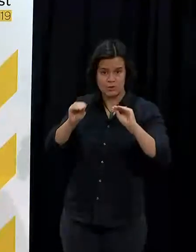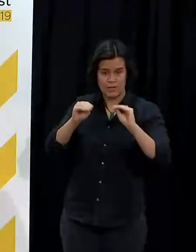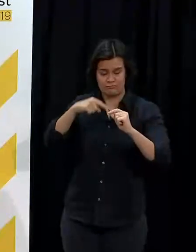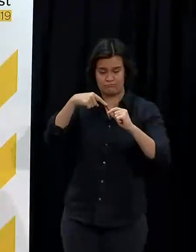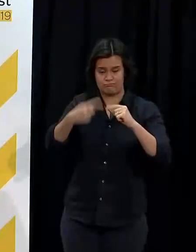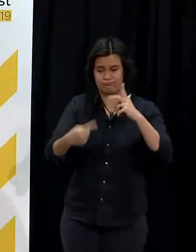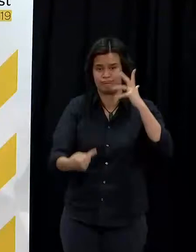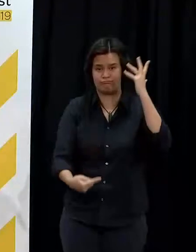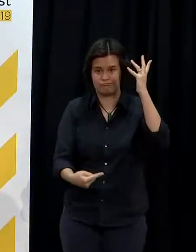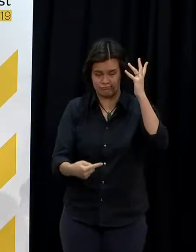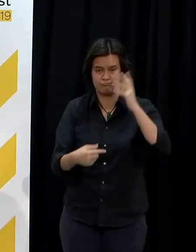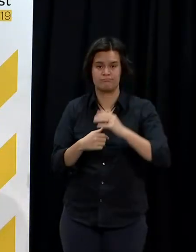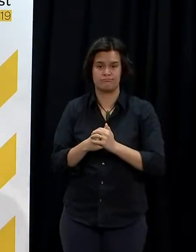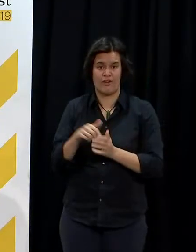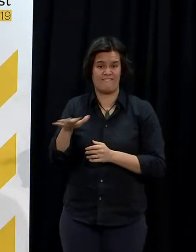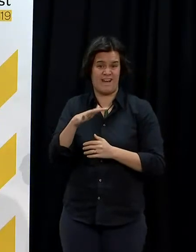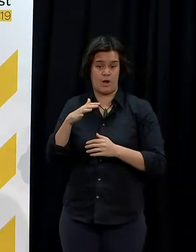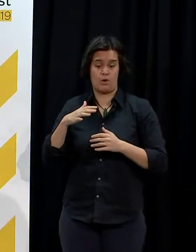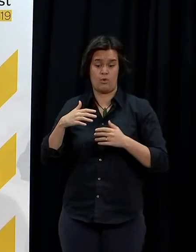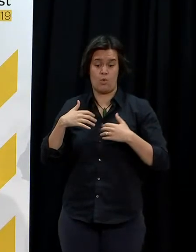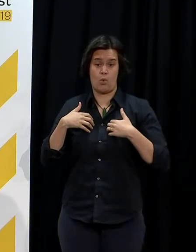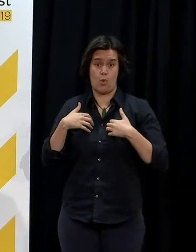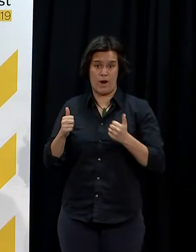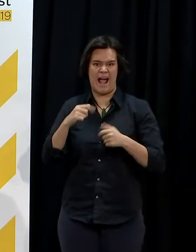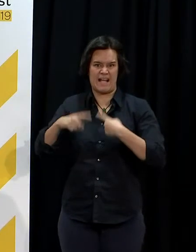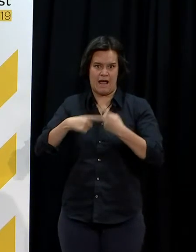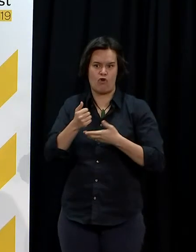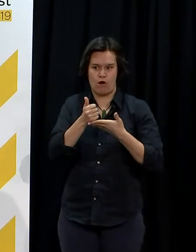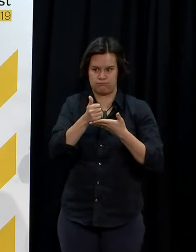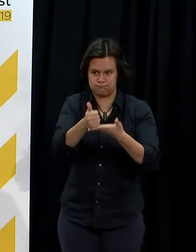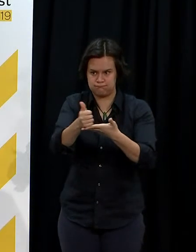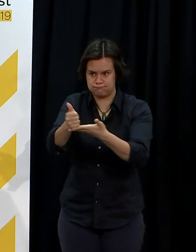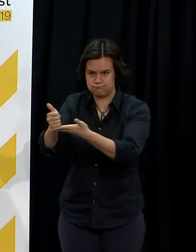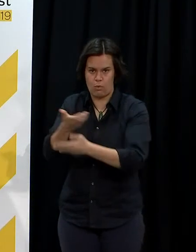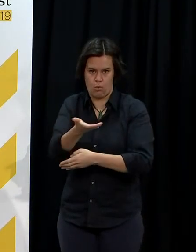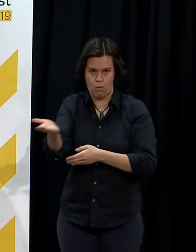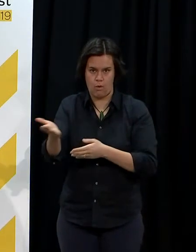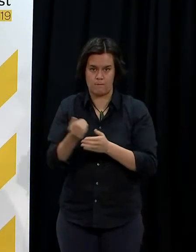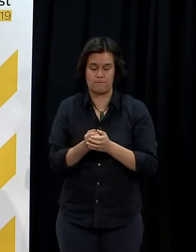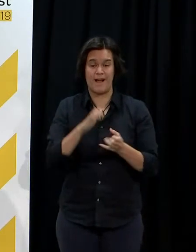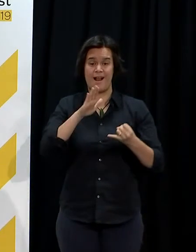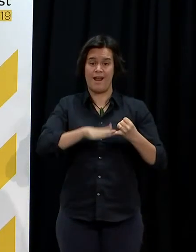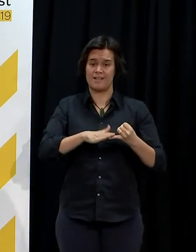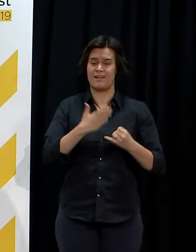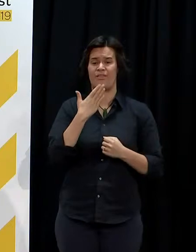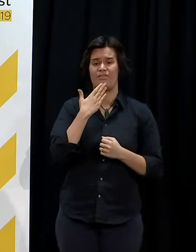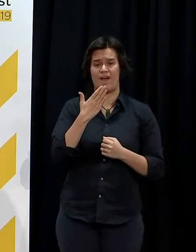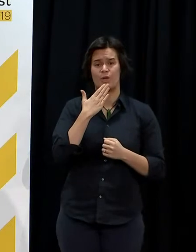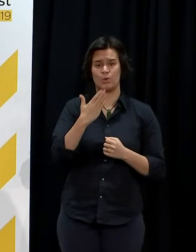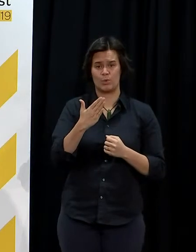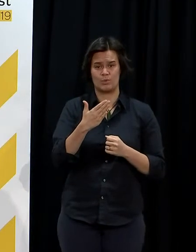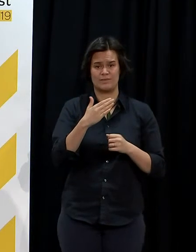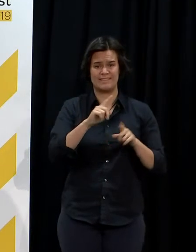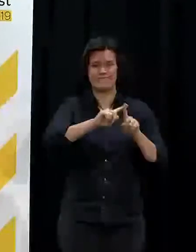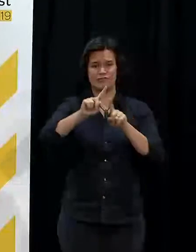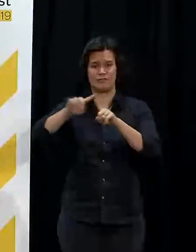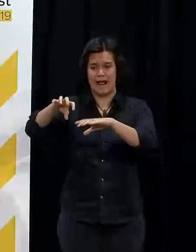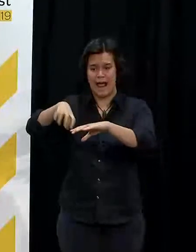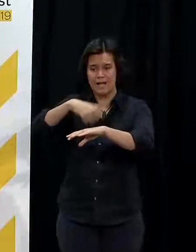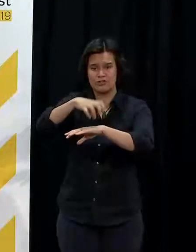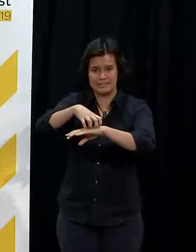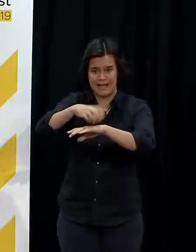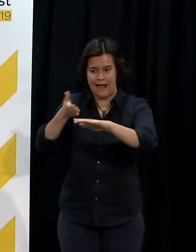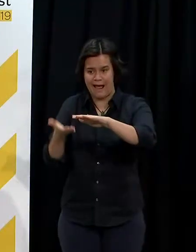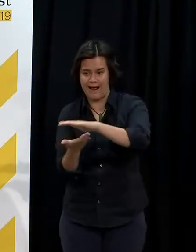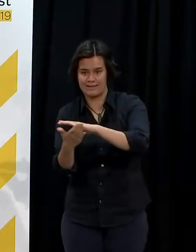ensure they get the support that they need. Lastly, I would like to extend a huge thank you to the commissioning agencies, the Whānau Ora Partner